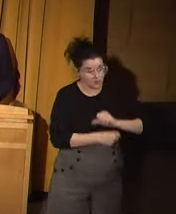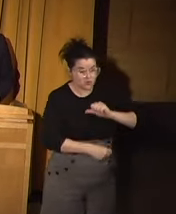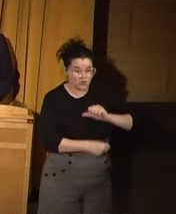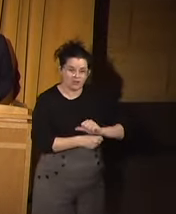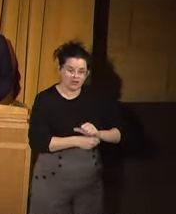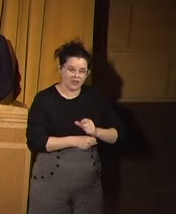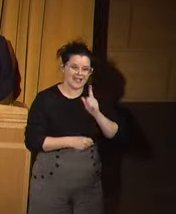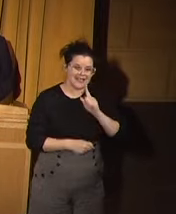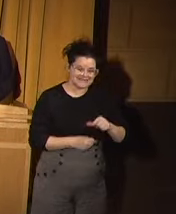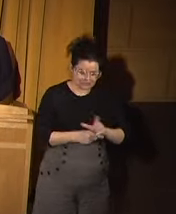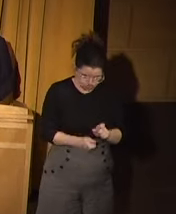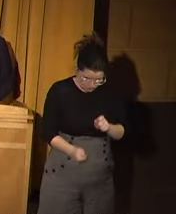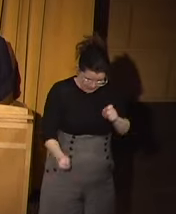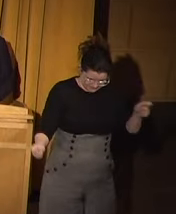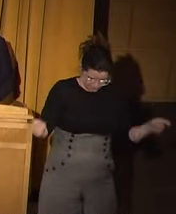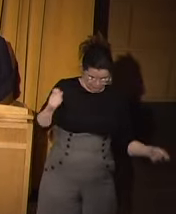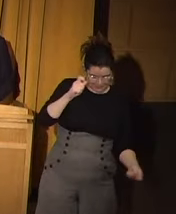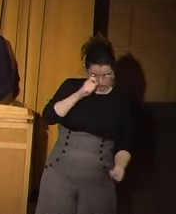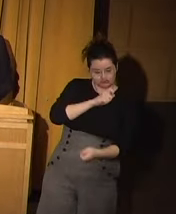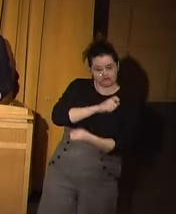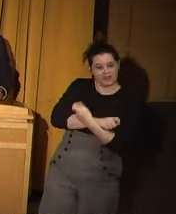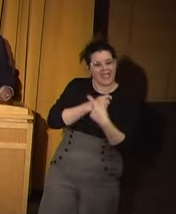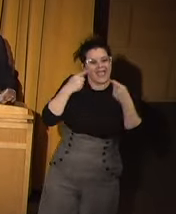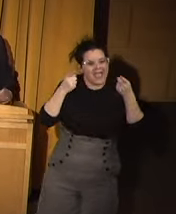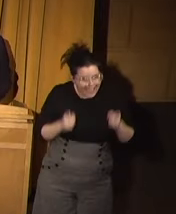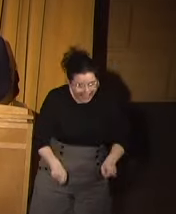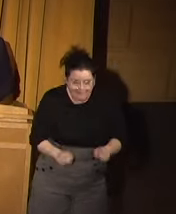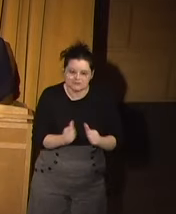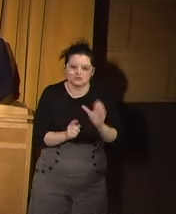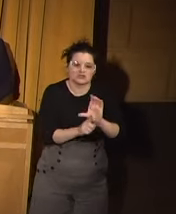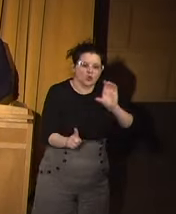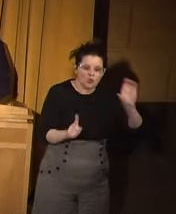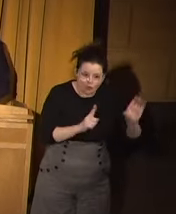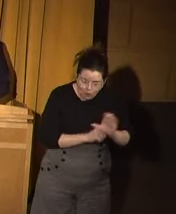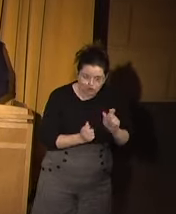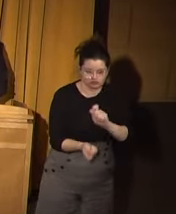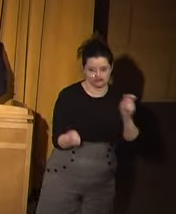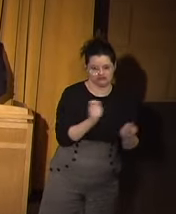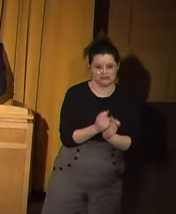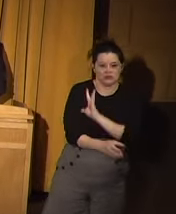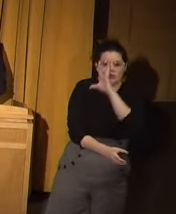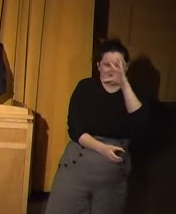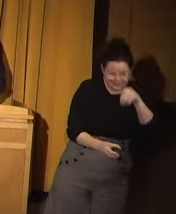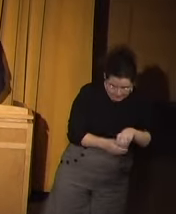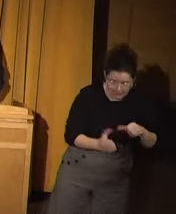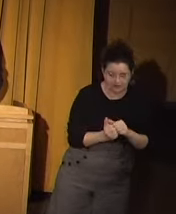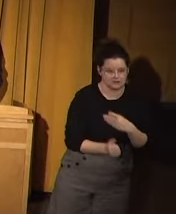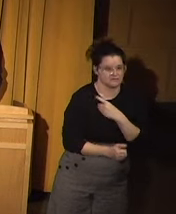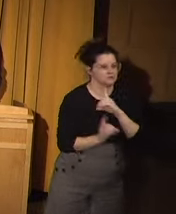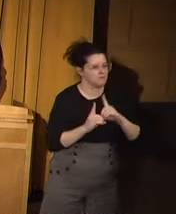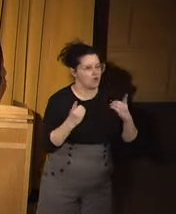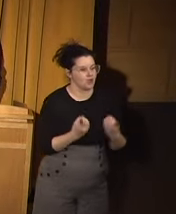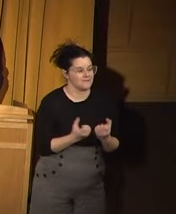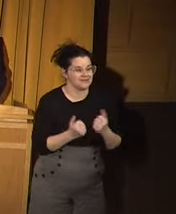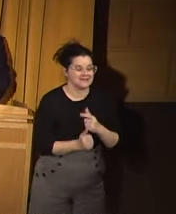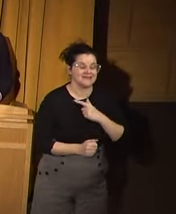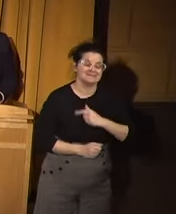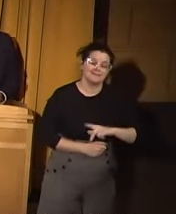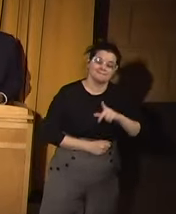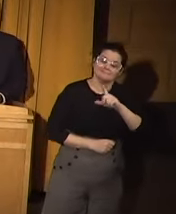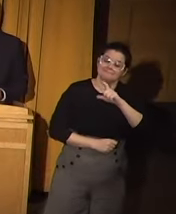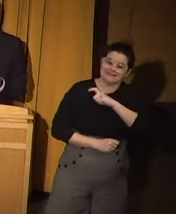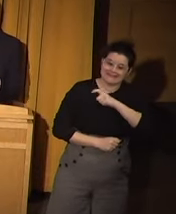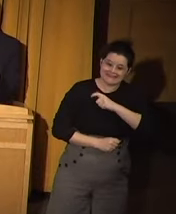is that transformational change occurs when there is a cultural change within the department. Their policing philosophy